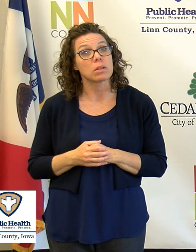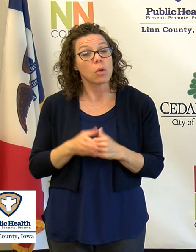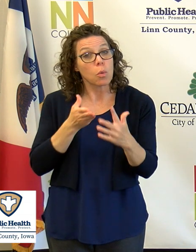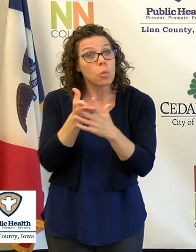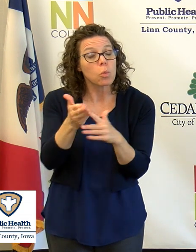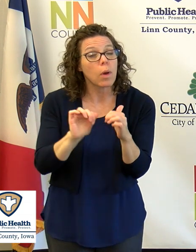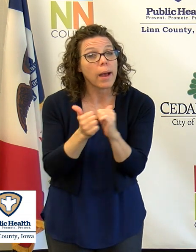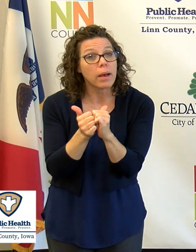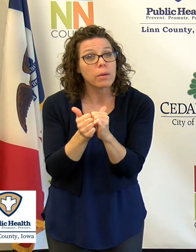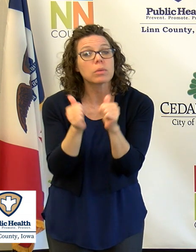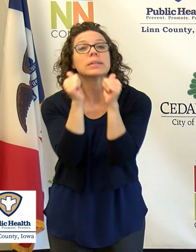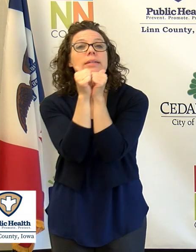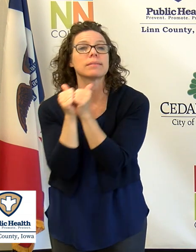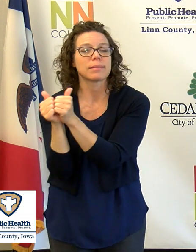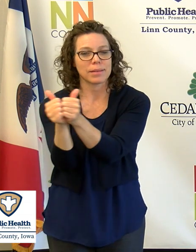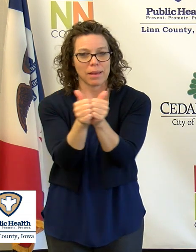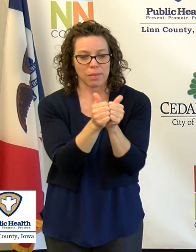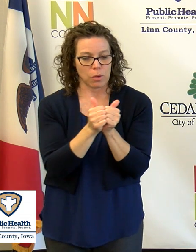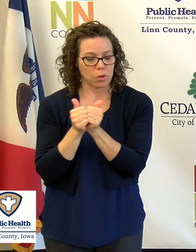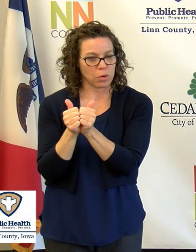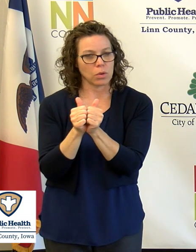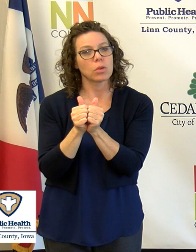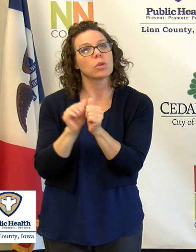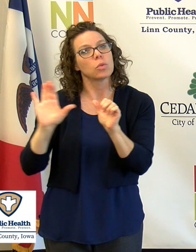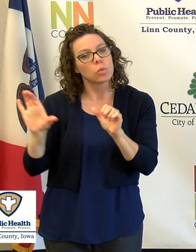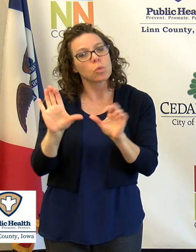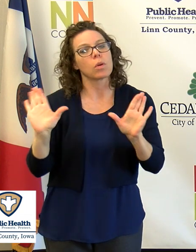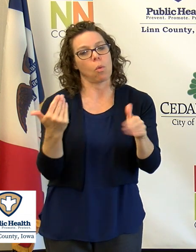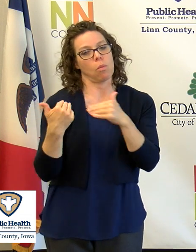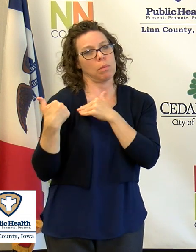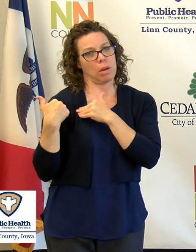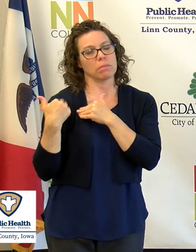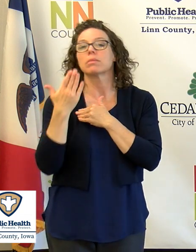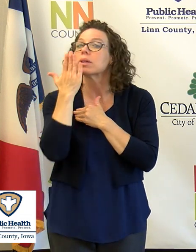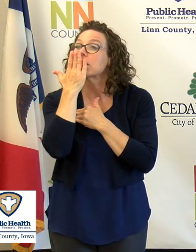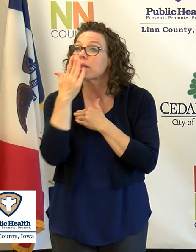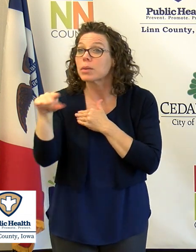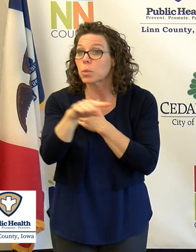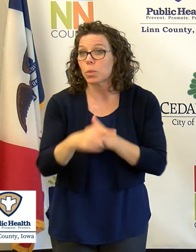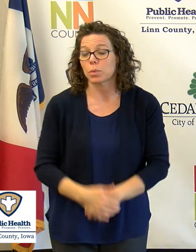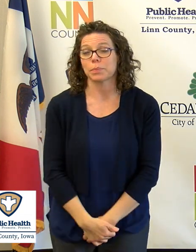by pulling together and doing our part. Thank you.